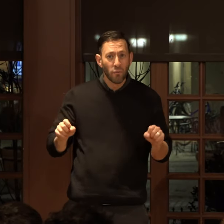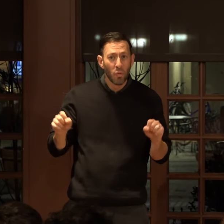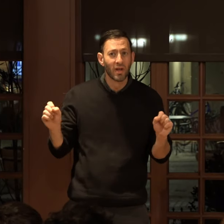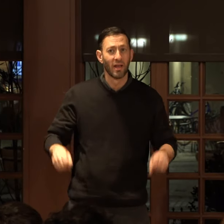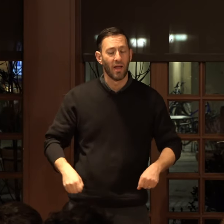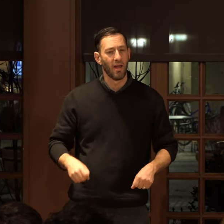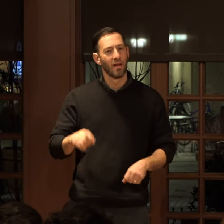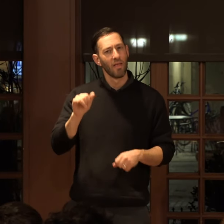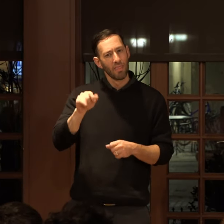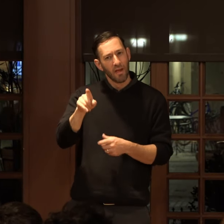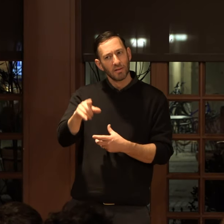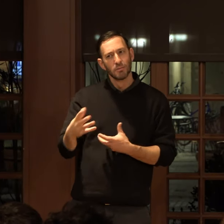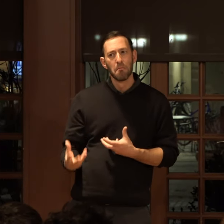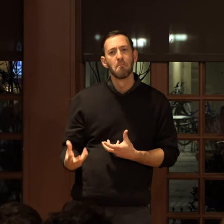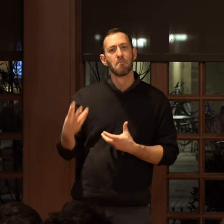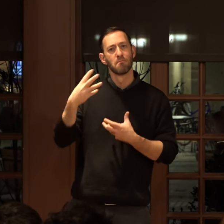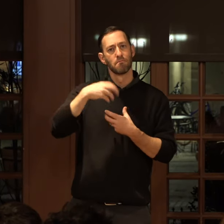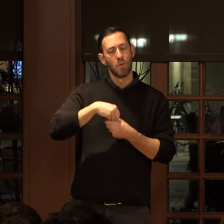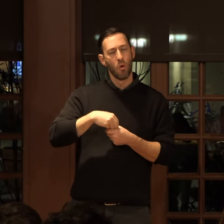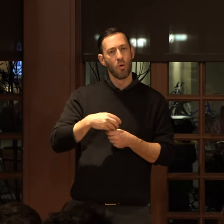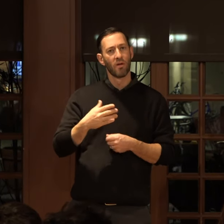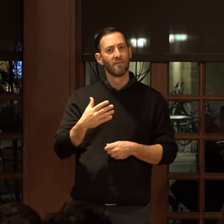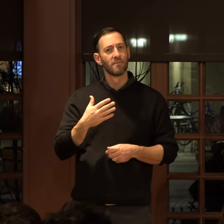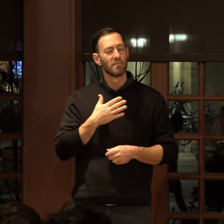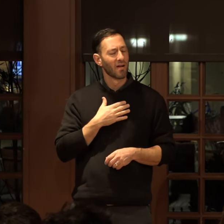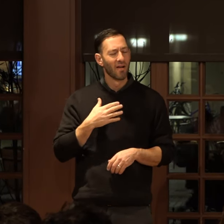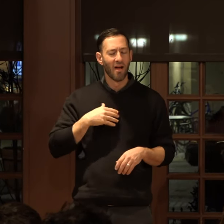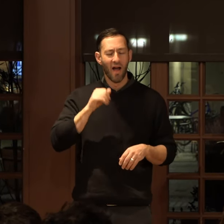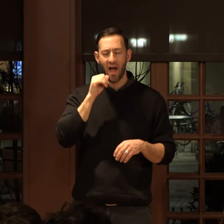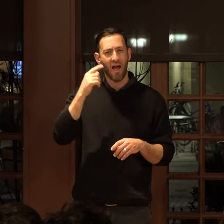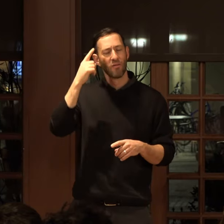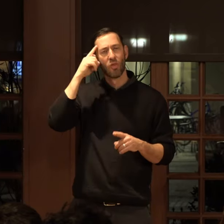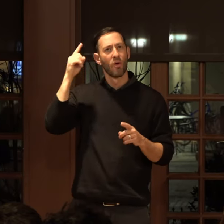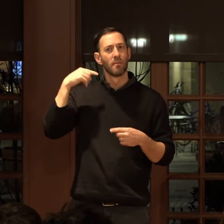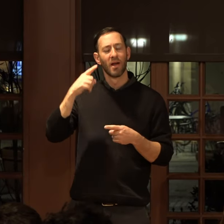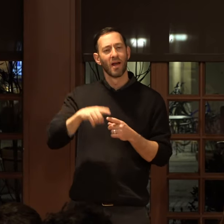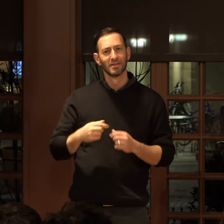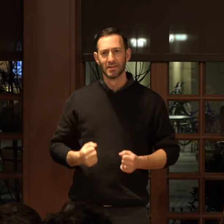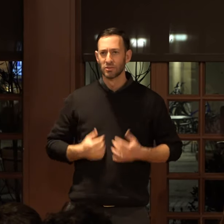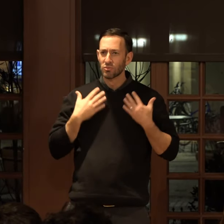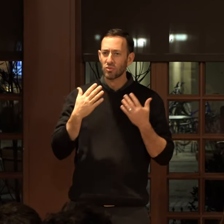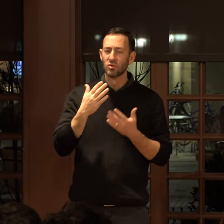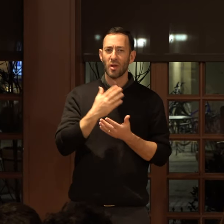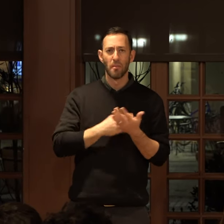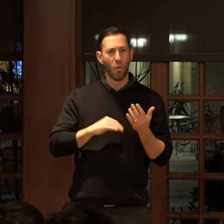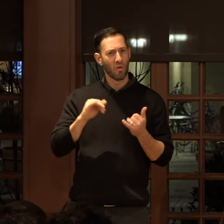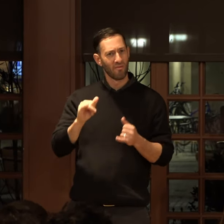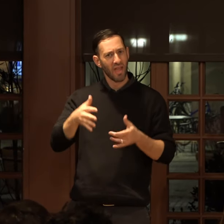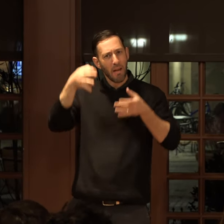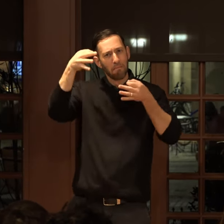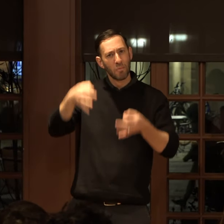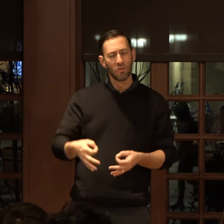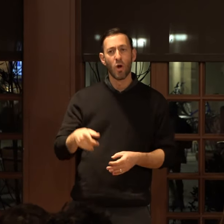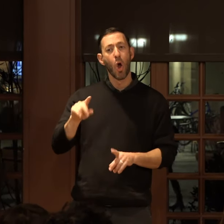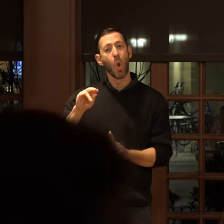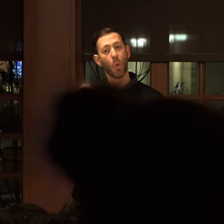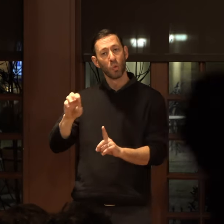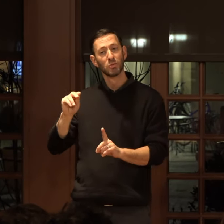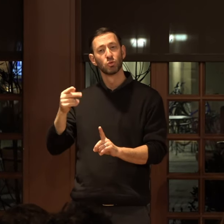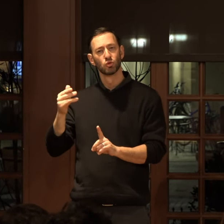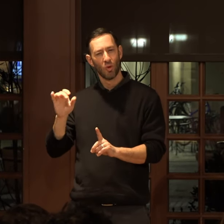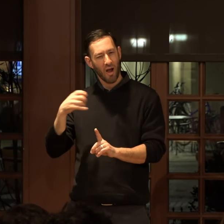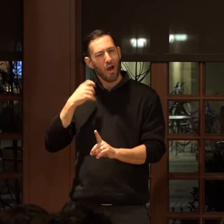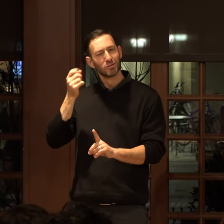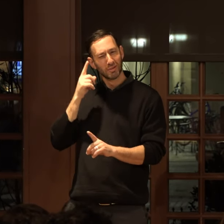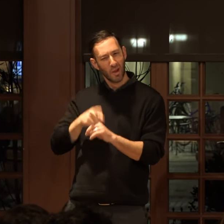And I think that that's part of my, I hadn't thought about it as inspiration, but that's part of that move, right? It's like, oh, Louise Bourgeois, I see what